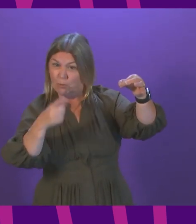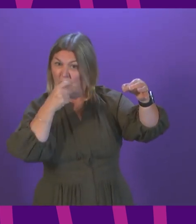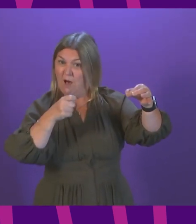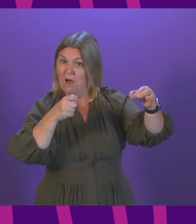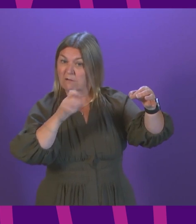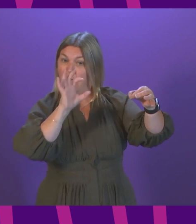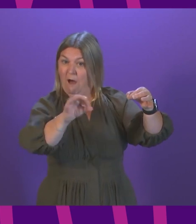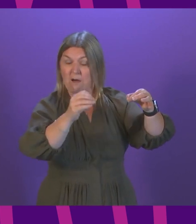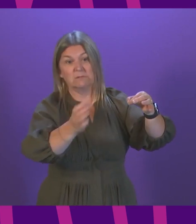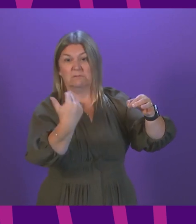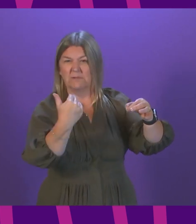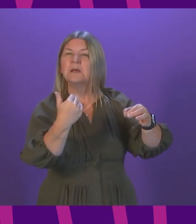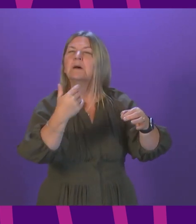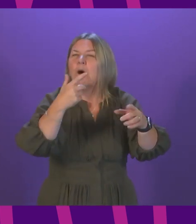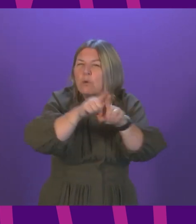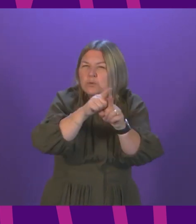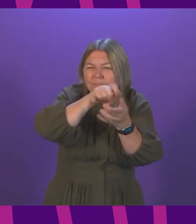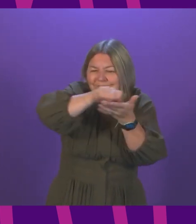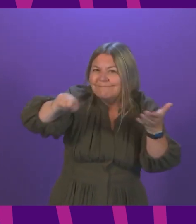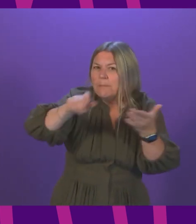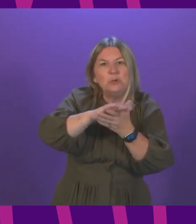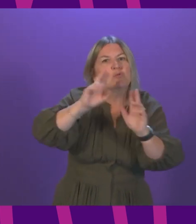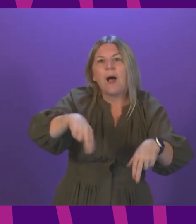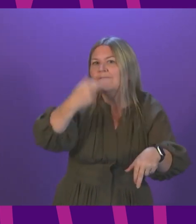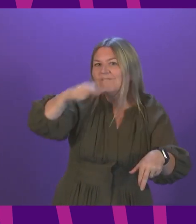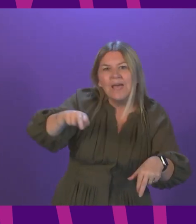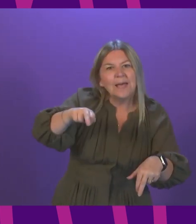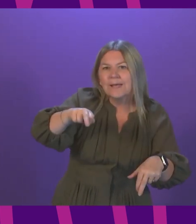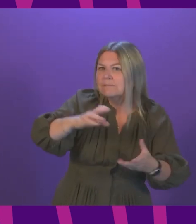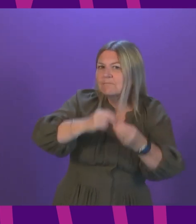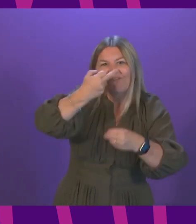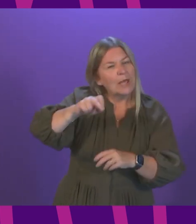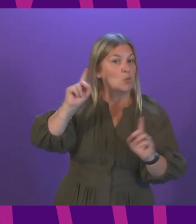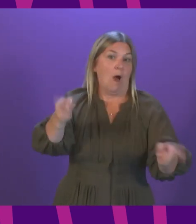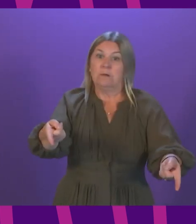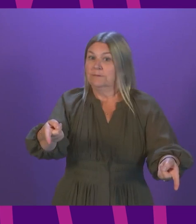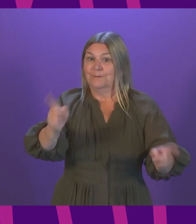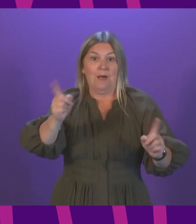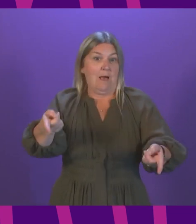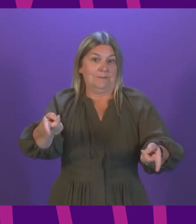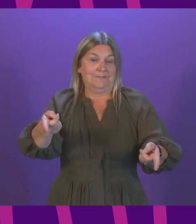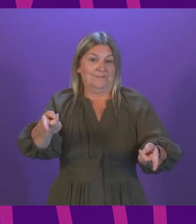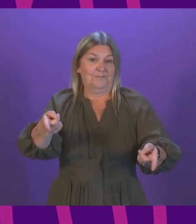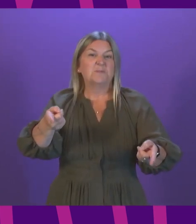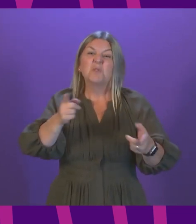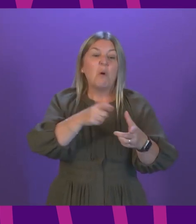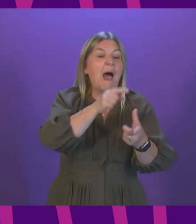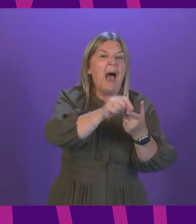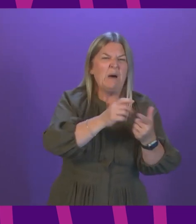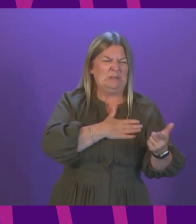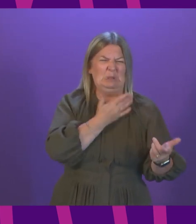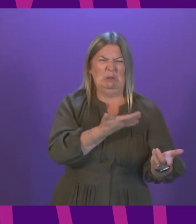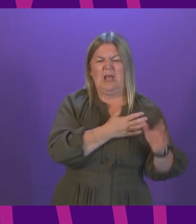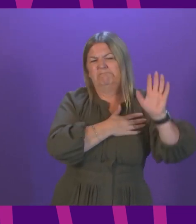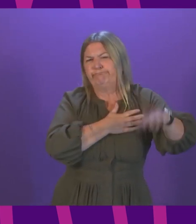prevent it being forged. That paper copy also provides a QR code. So, anyone who does not want to use the app will be able to